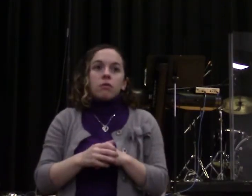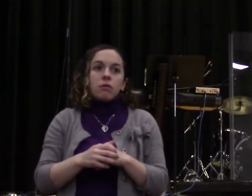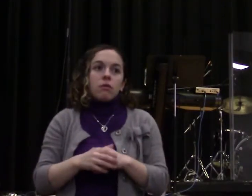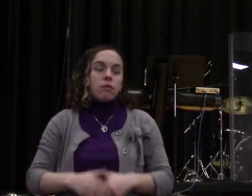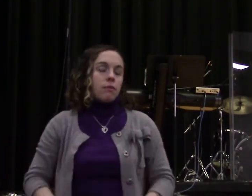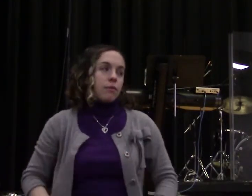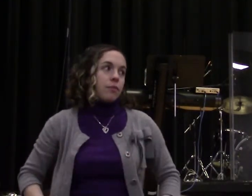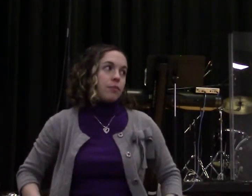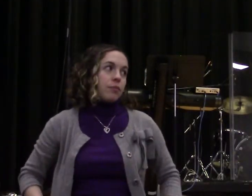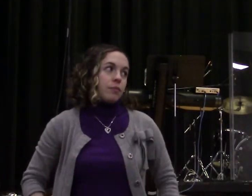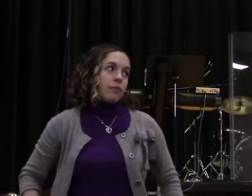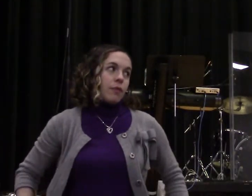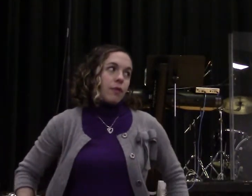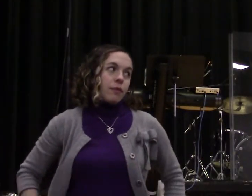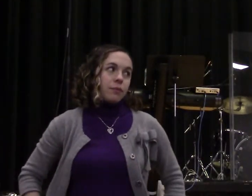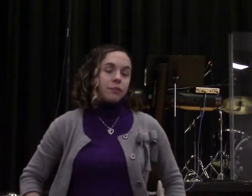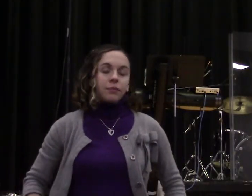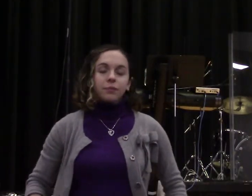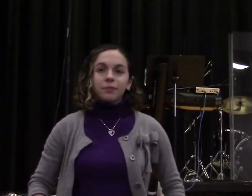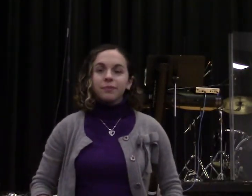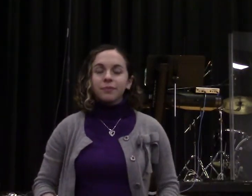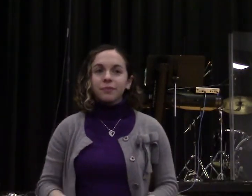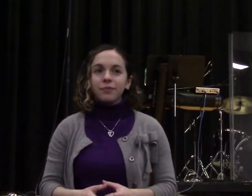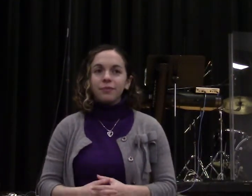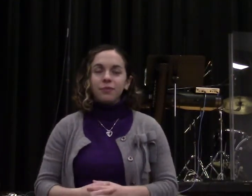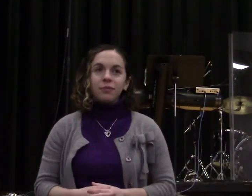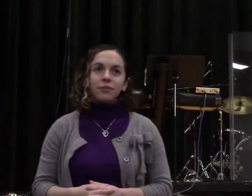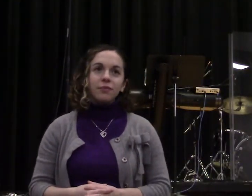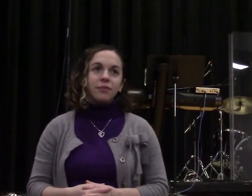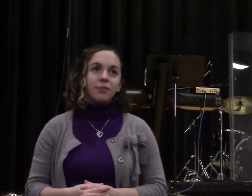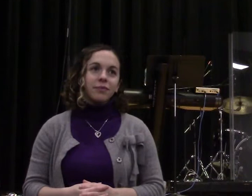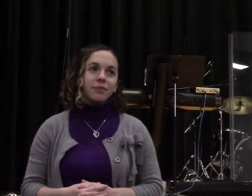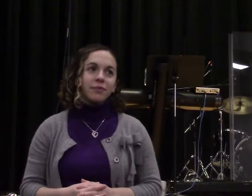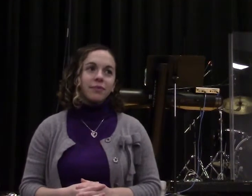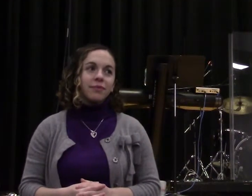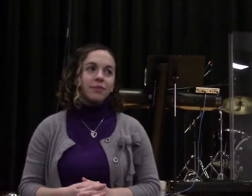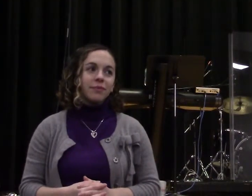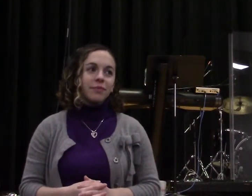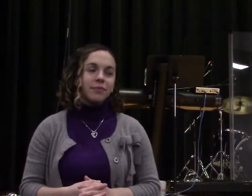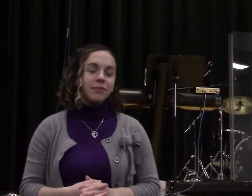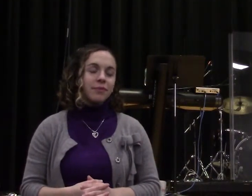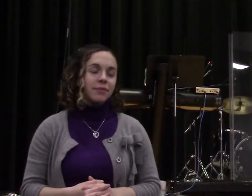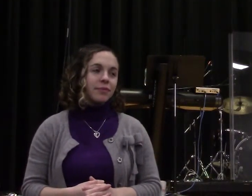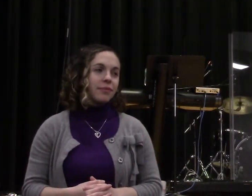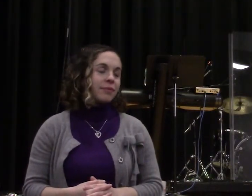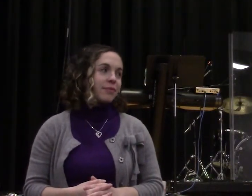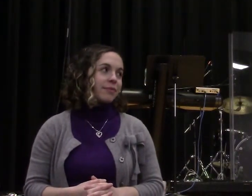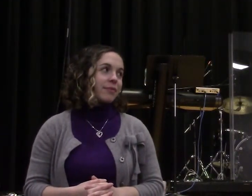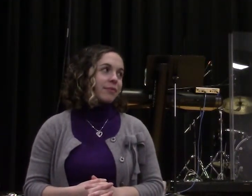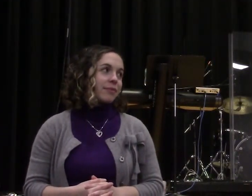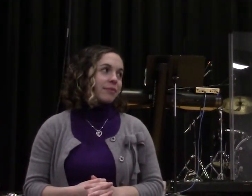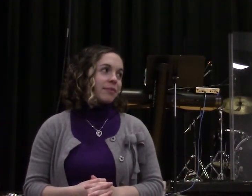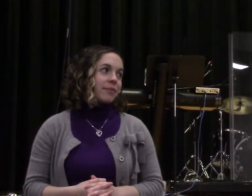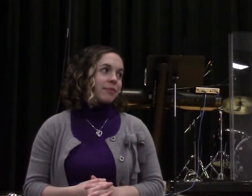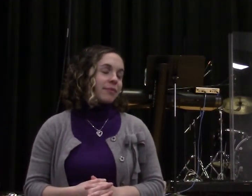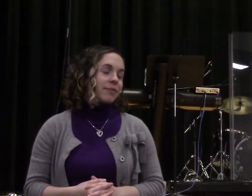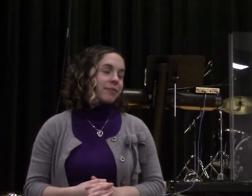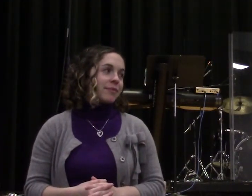on a pizza. One. There's eight slices, and you put it right in the middle of one. You put that in the oven. That sardine or